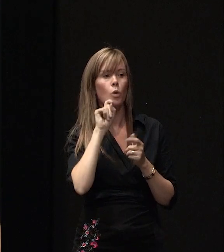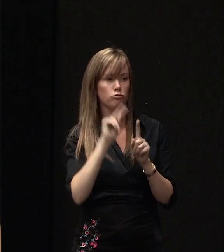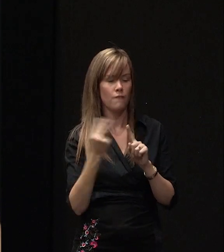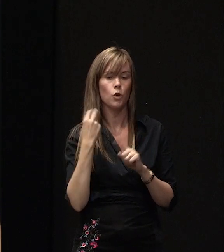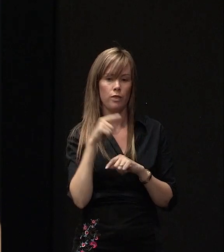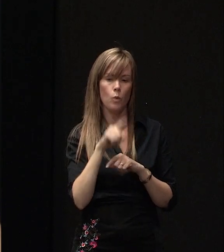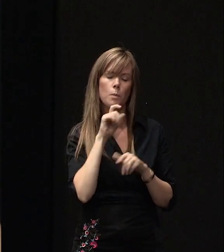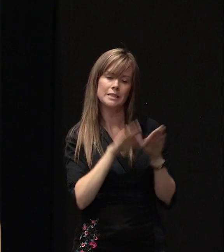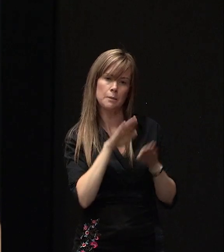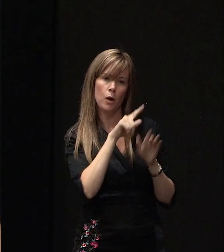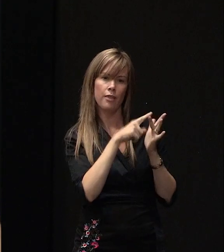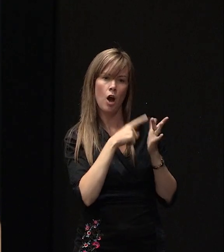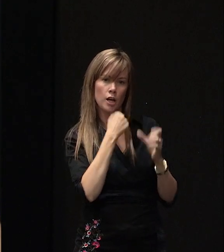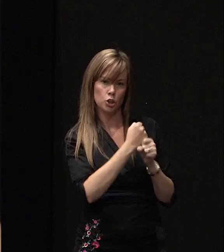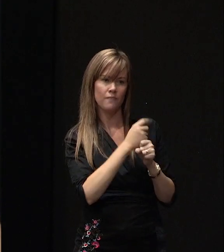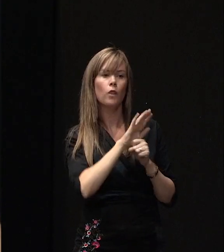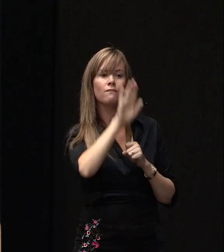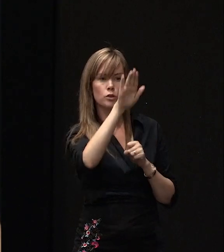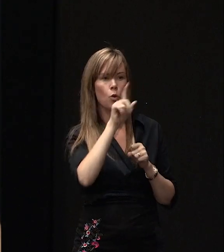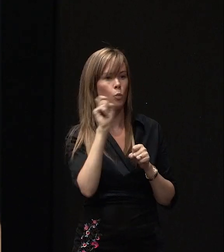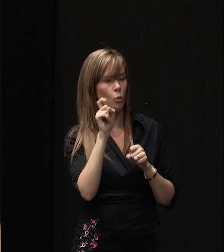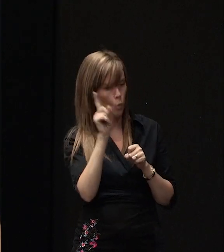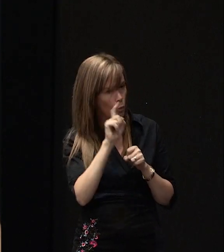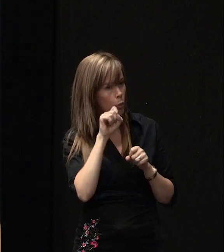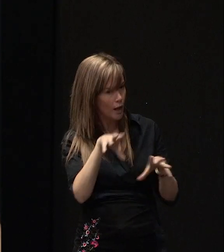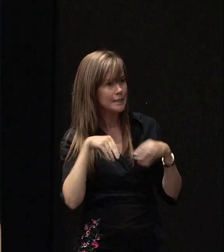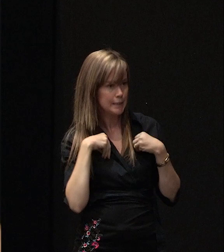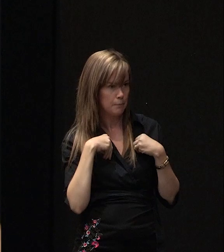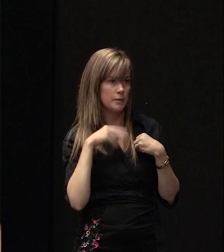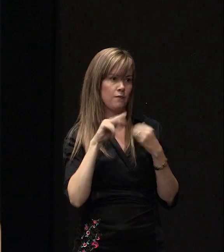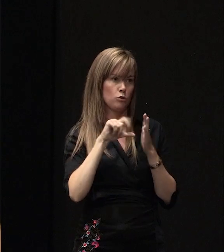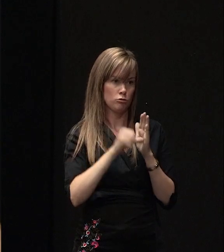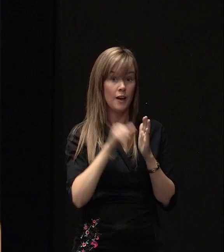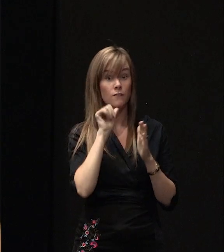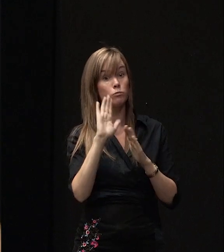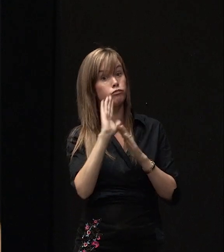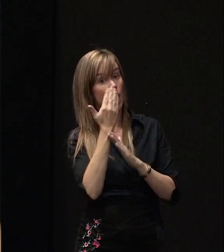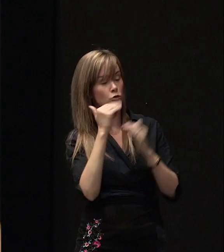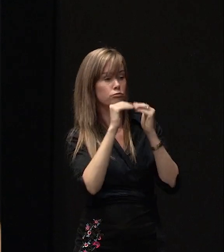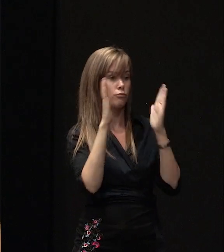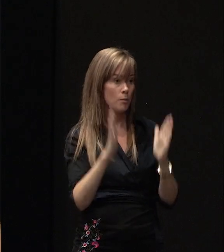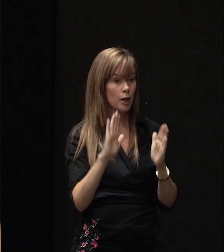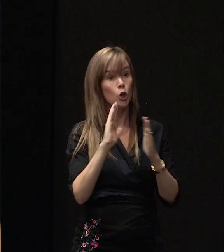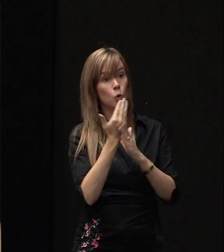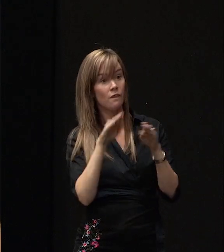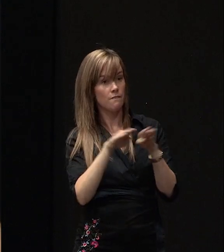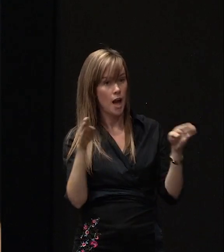IAG around what we would write in the future would be very dependent on what it is. If it's a brand new property with new foundations, it's very likely